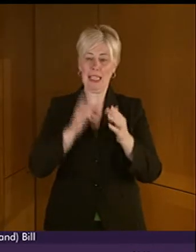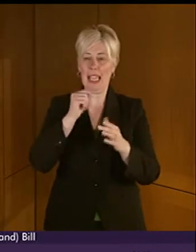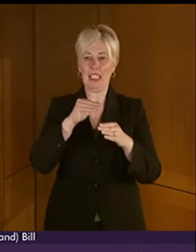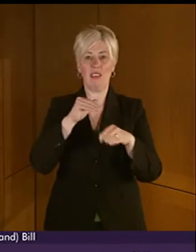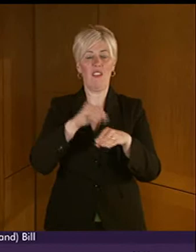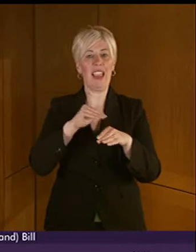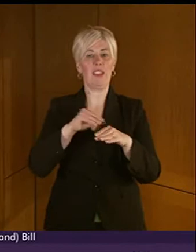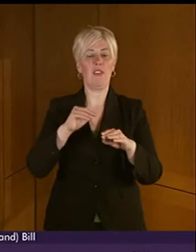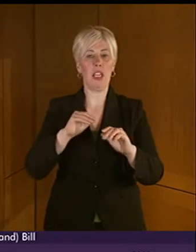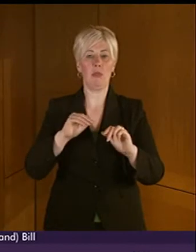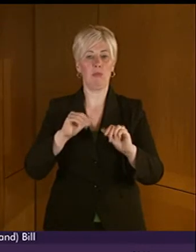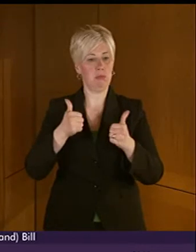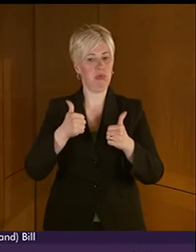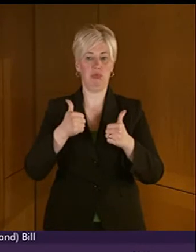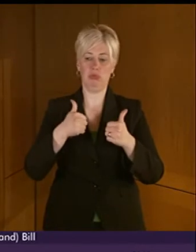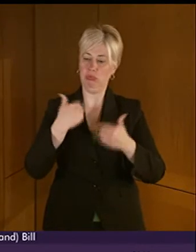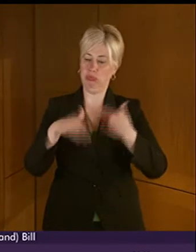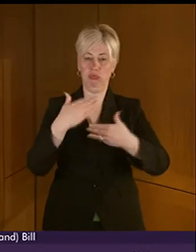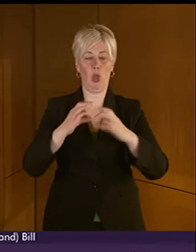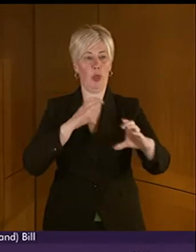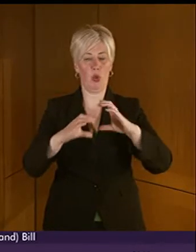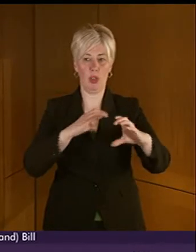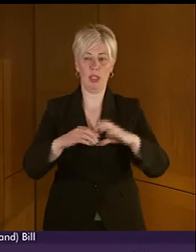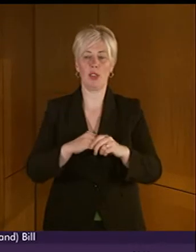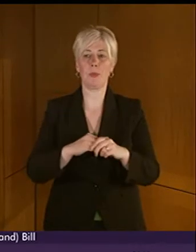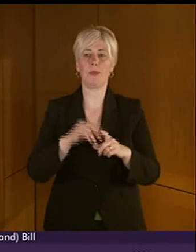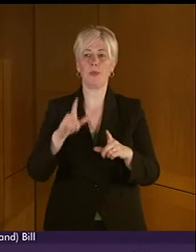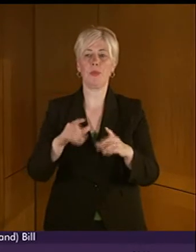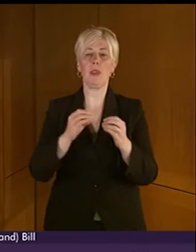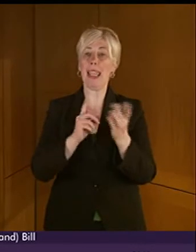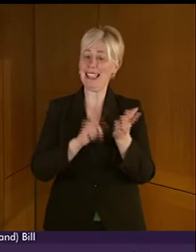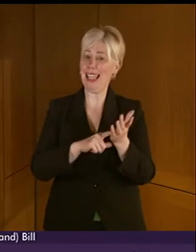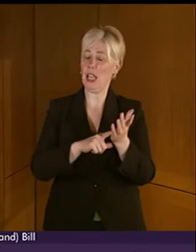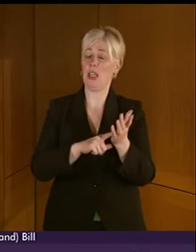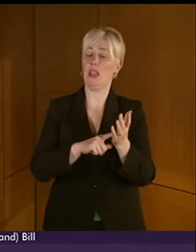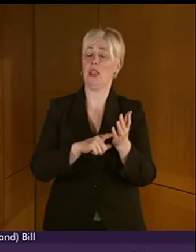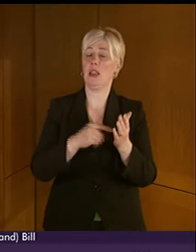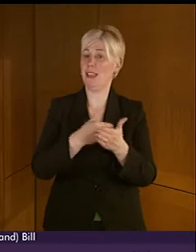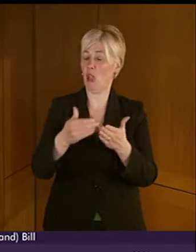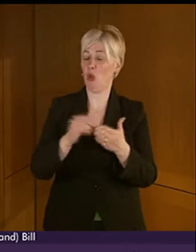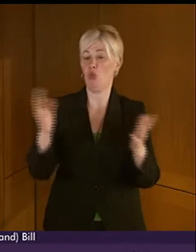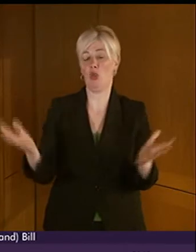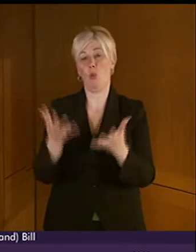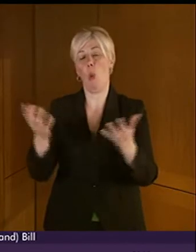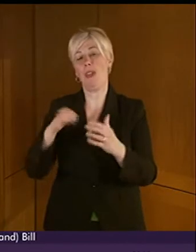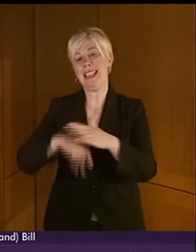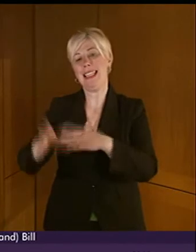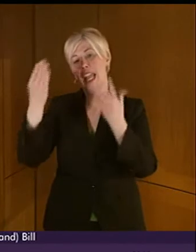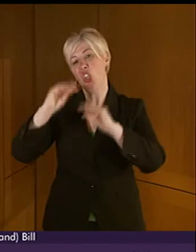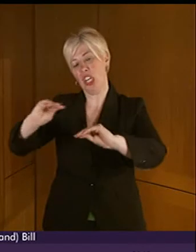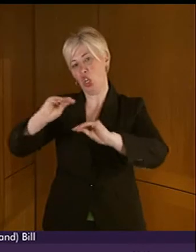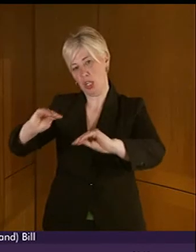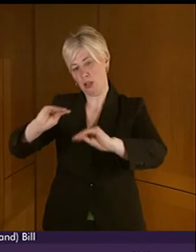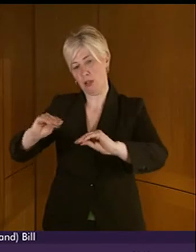therein. The presiding officer accepted communication, BSL language promotion and education, particularly to those